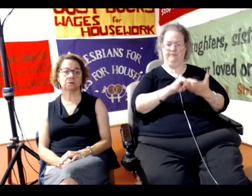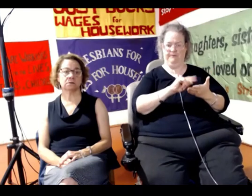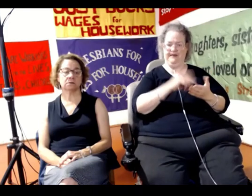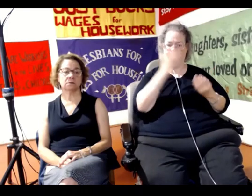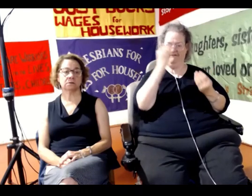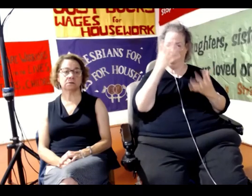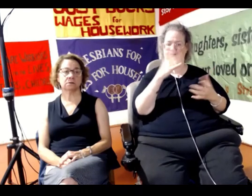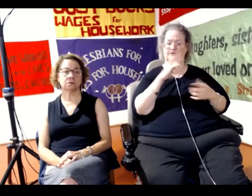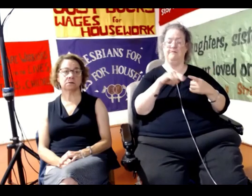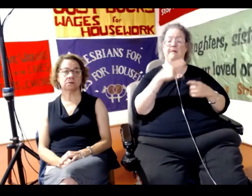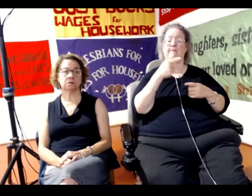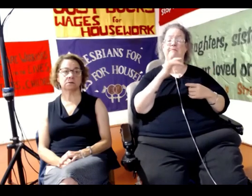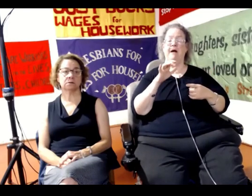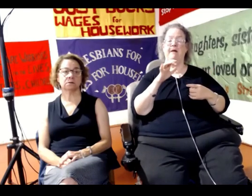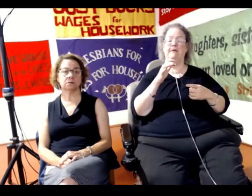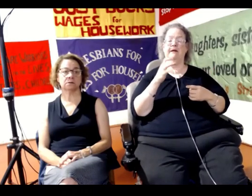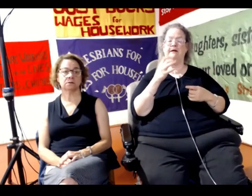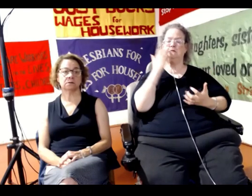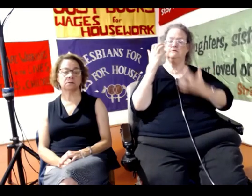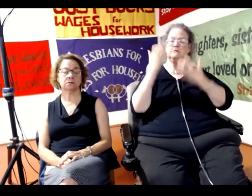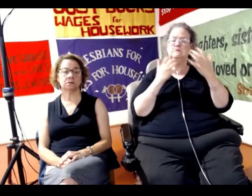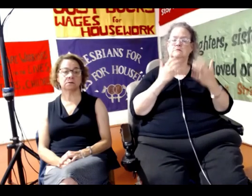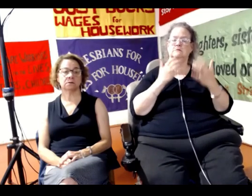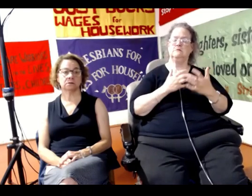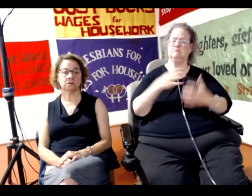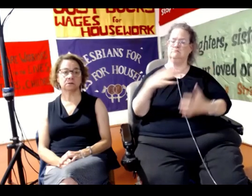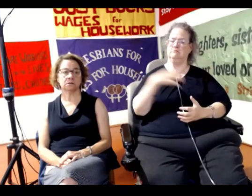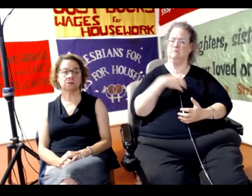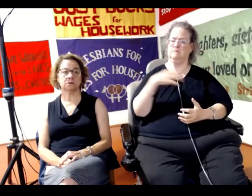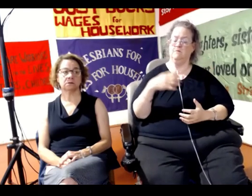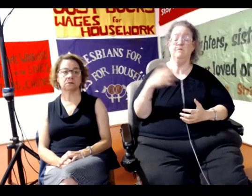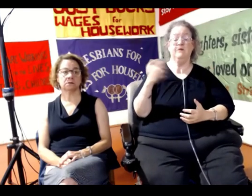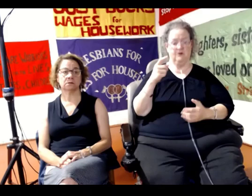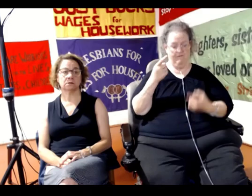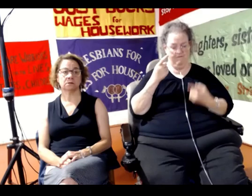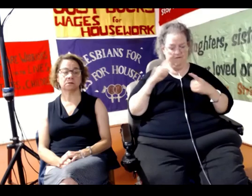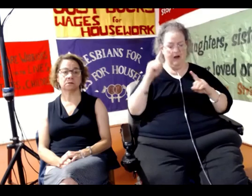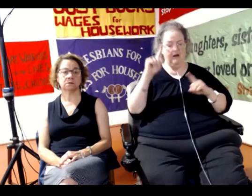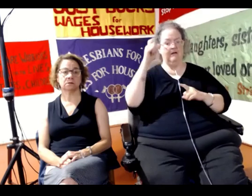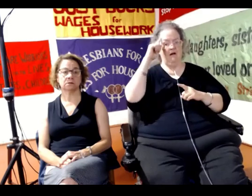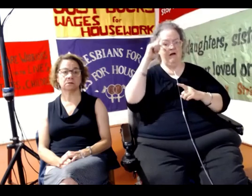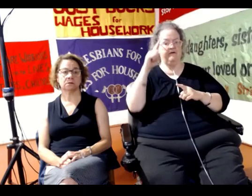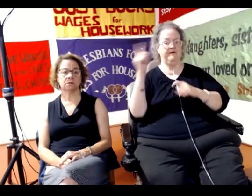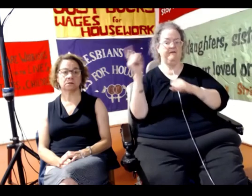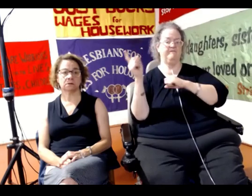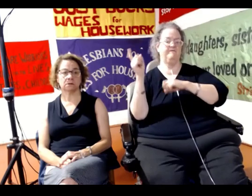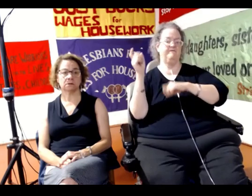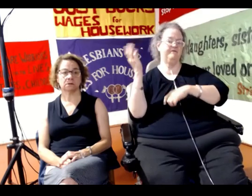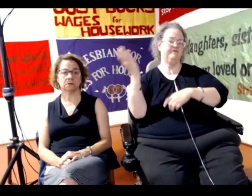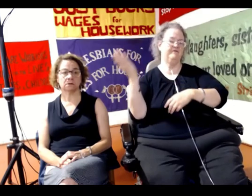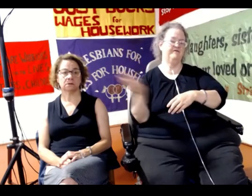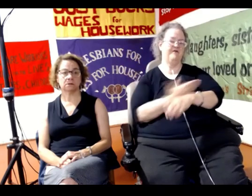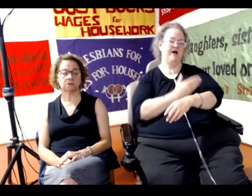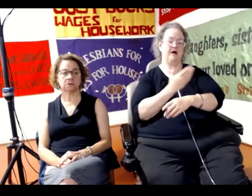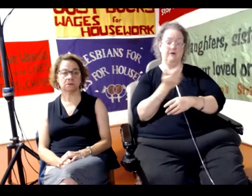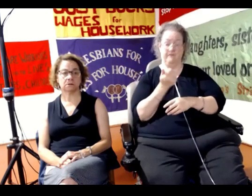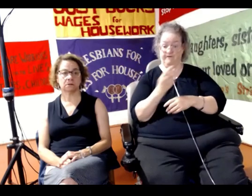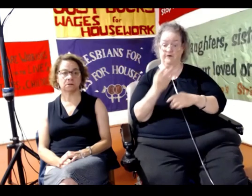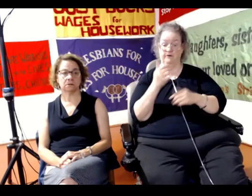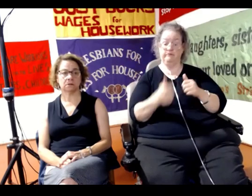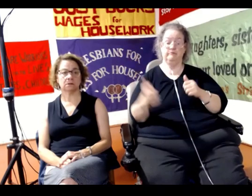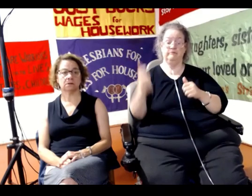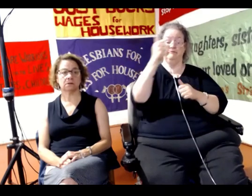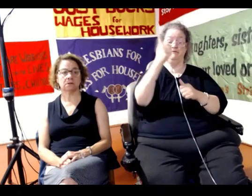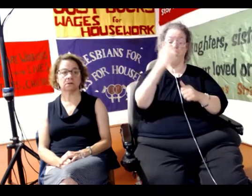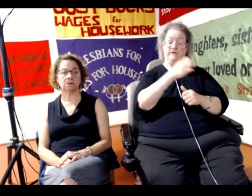The movement has forced the government to sack a number of senior officers, including a prominent woman.